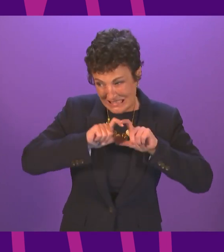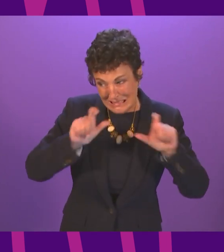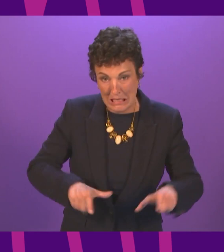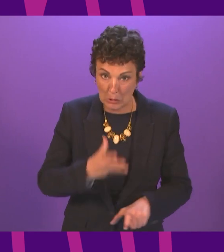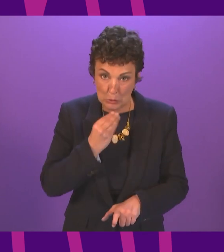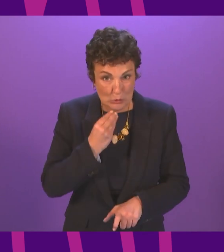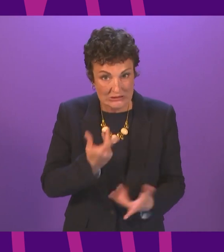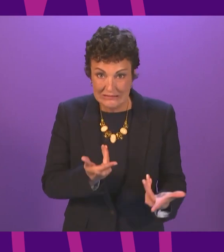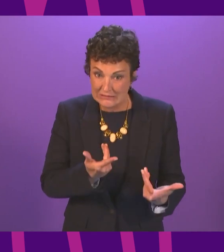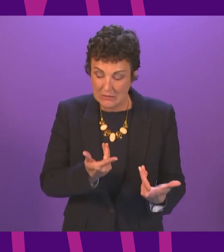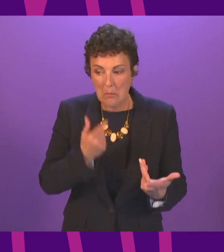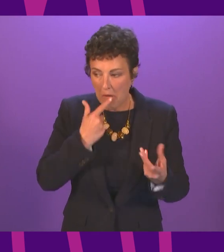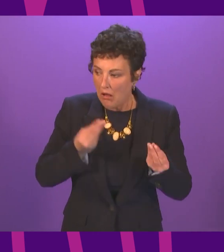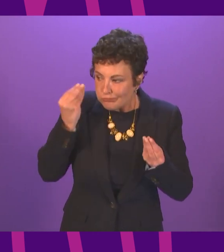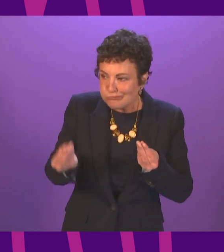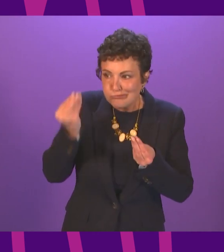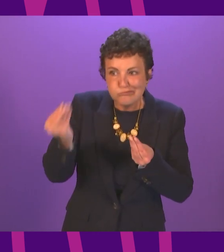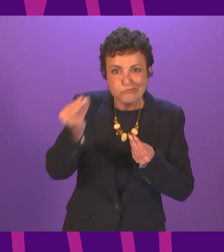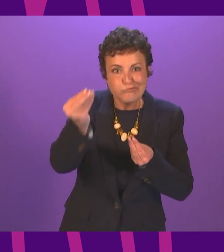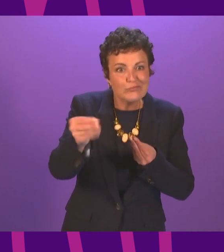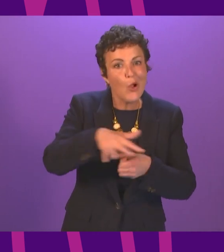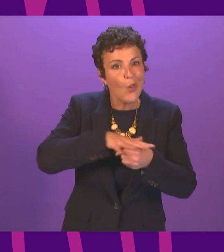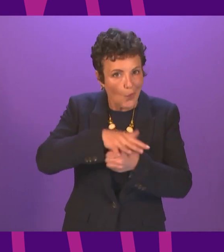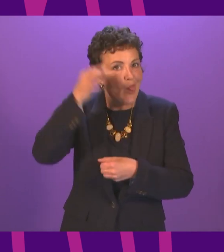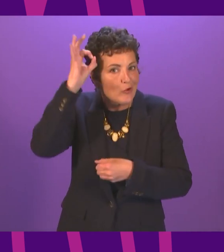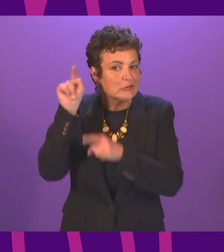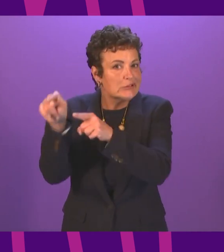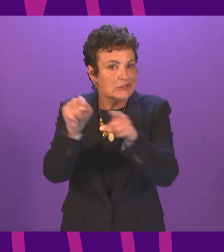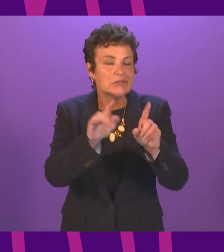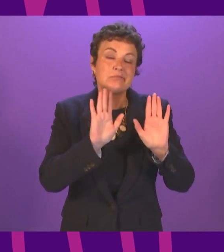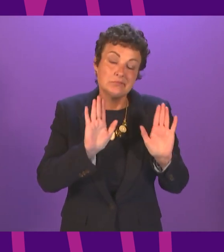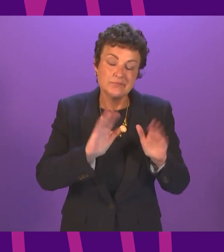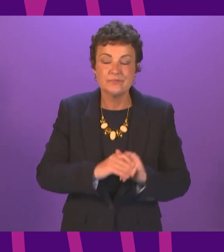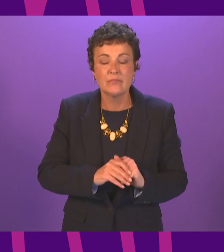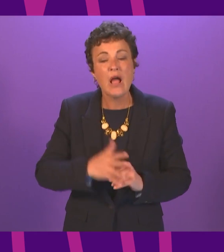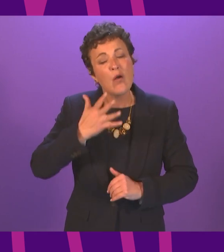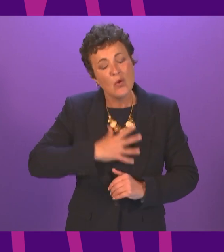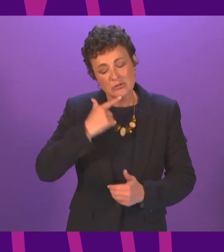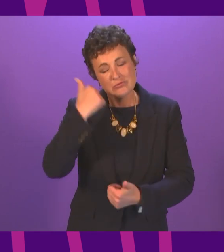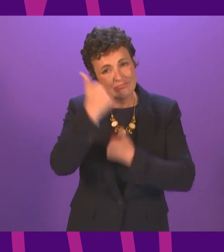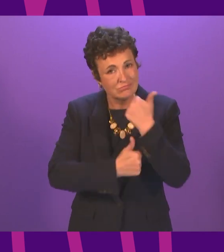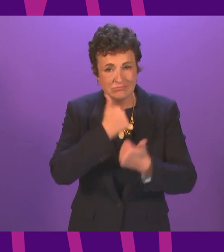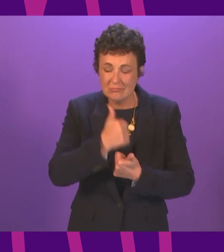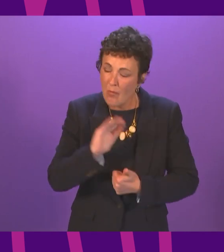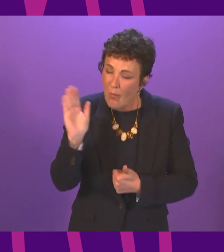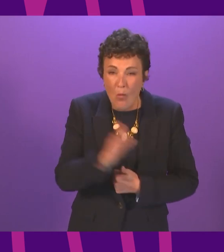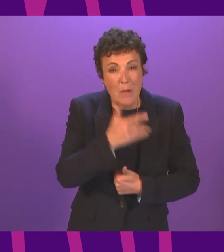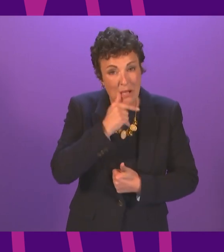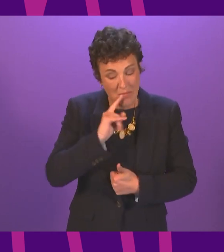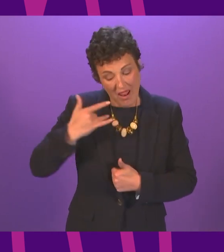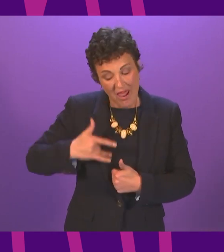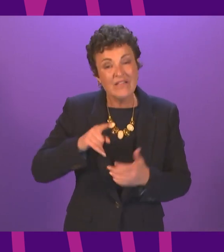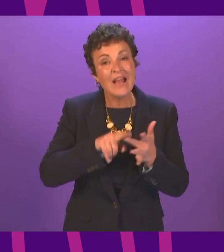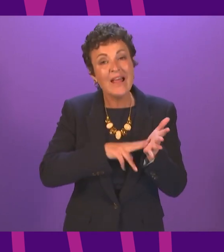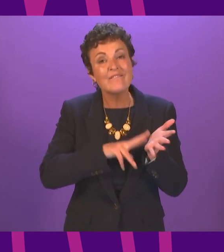but it's been passed on to other local authorities now I want to pay tribute to everyone in Inberclyde who has played their part